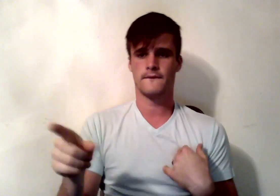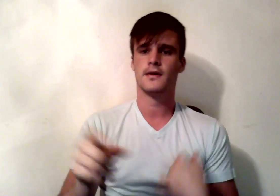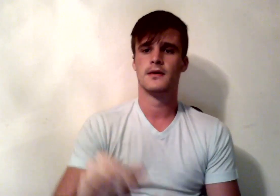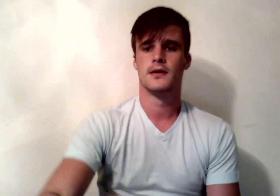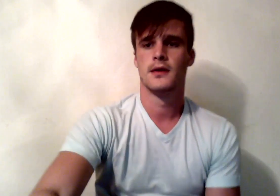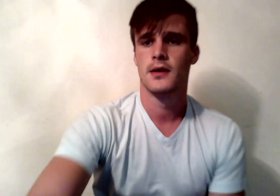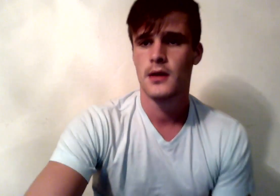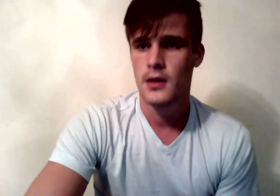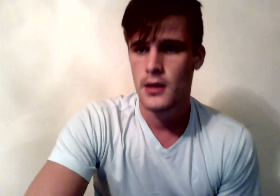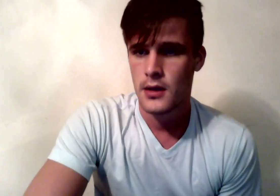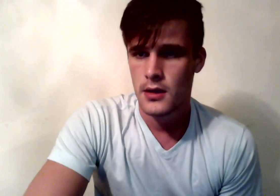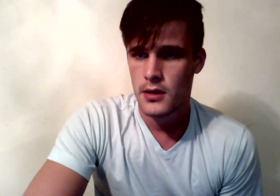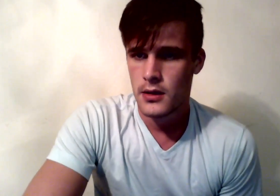ofessen. of your Then you if